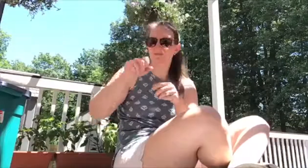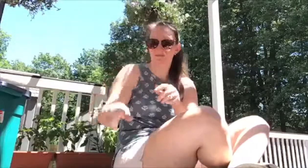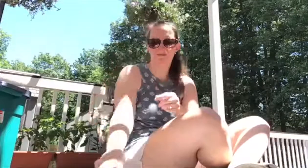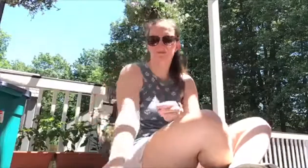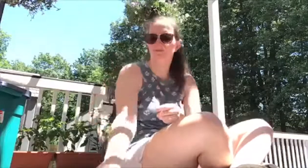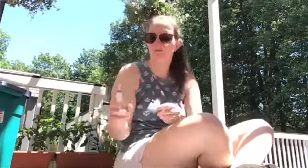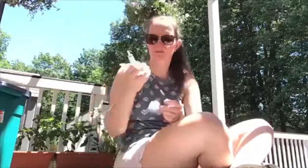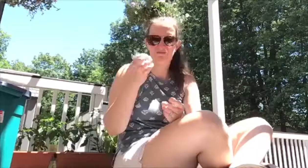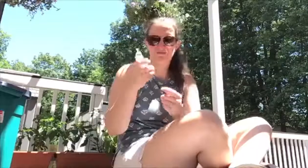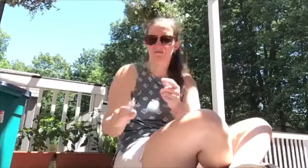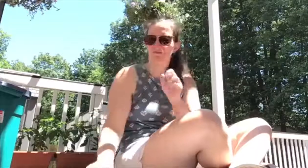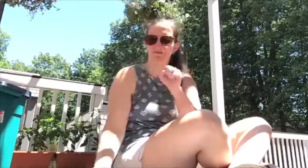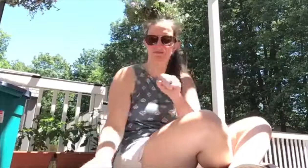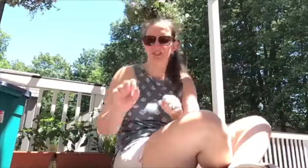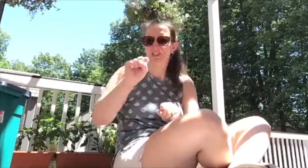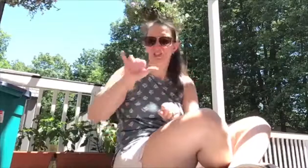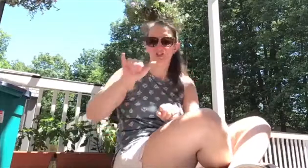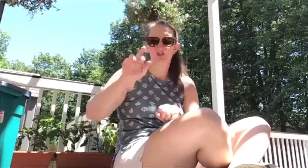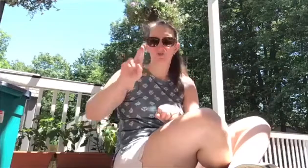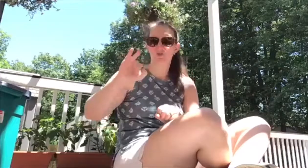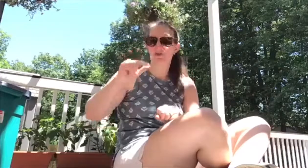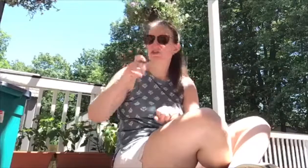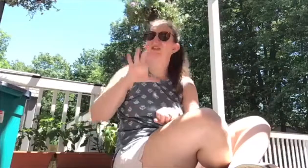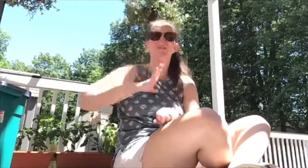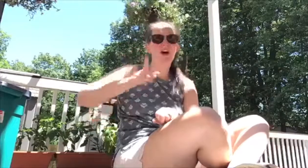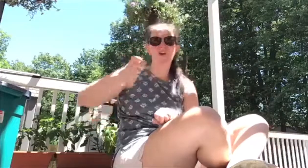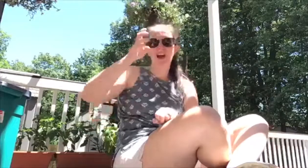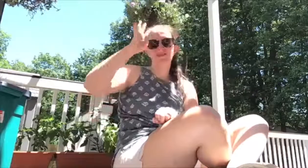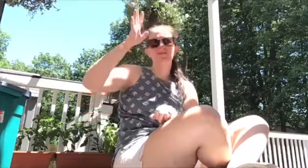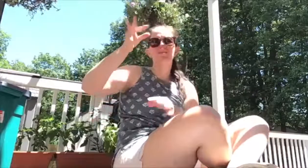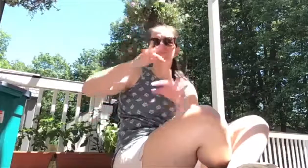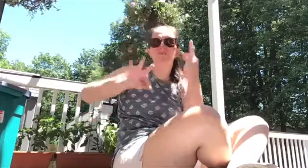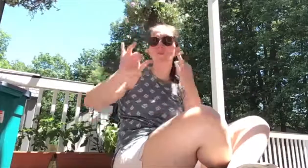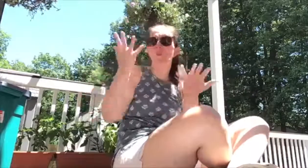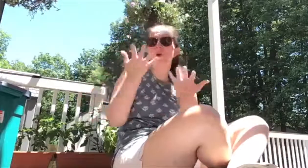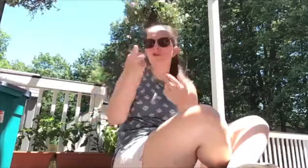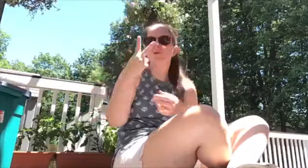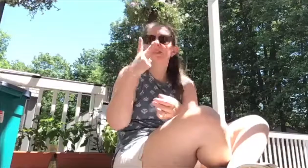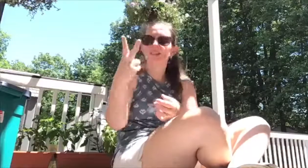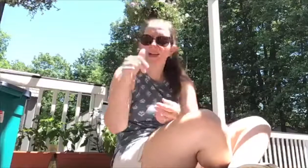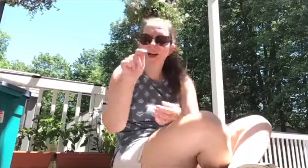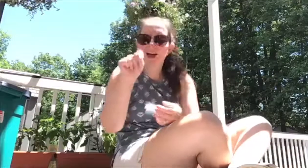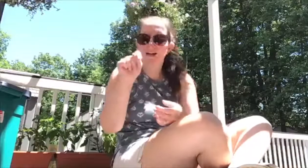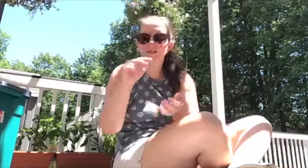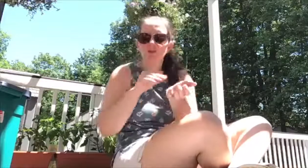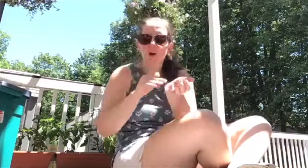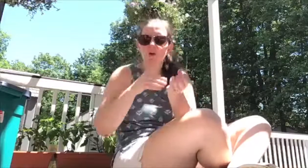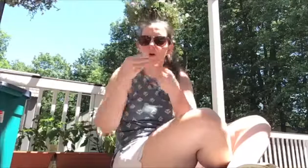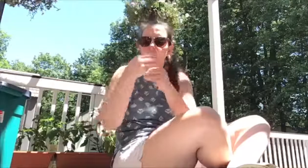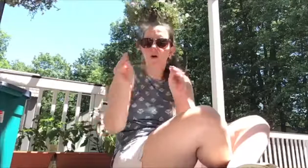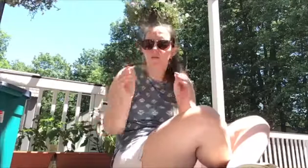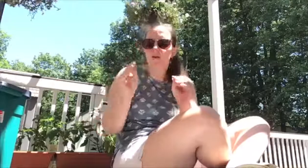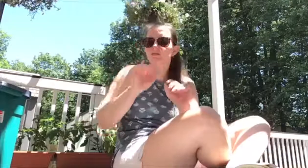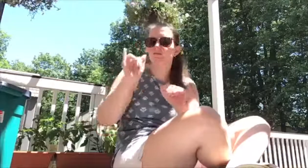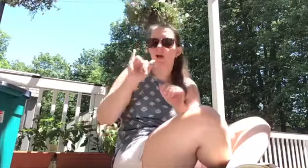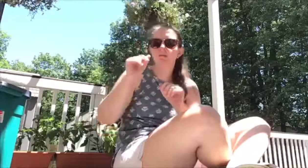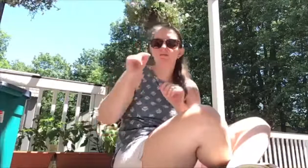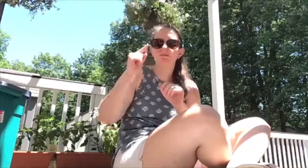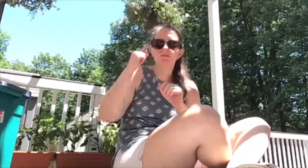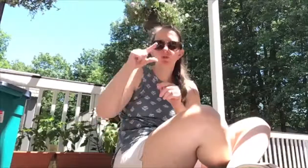a syringe that's fine you can create one or replace it with something else like